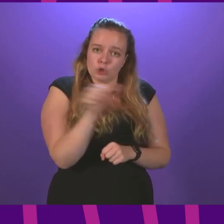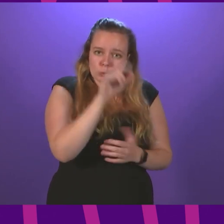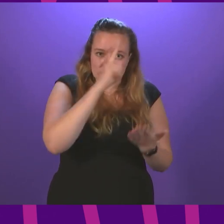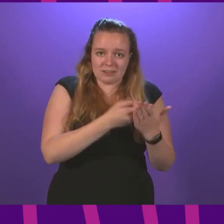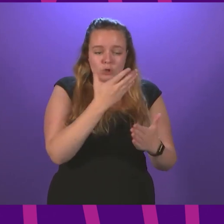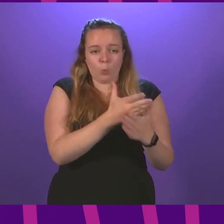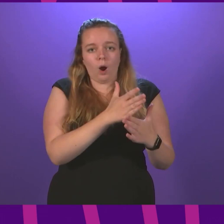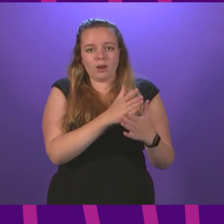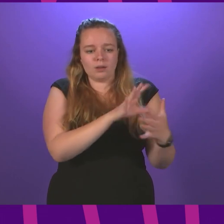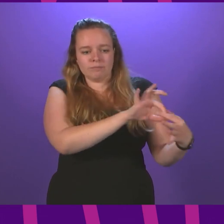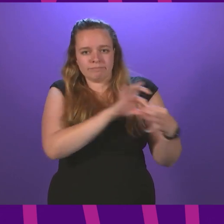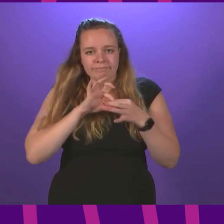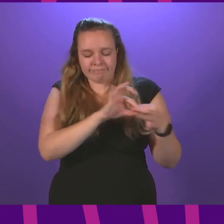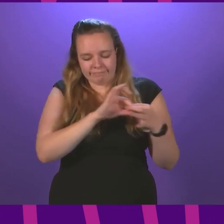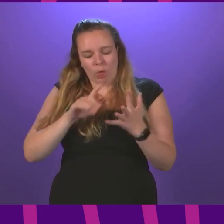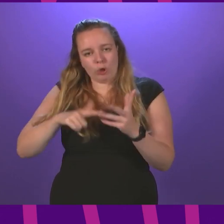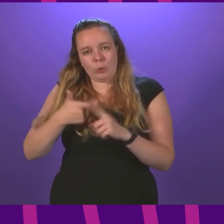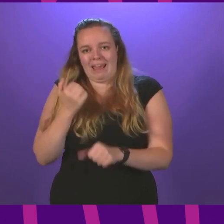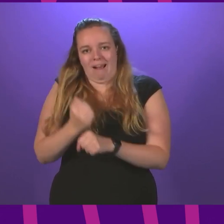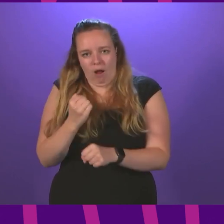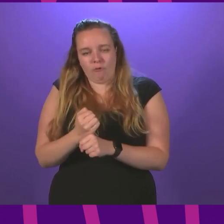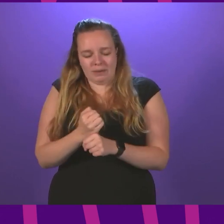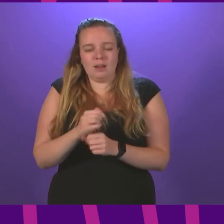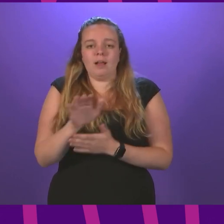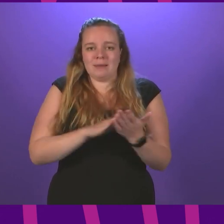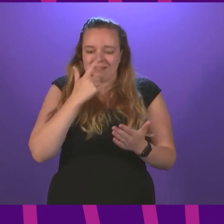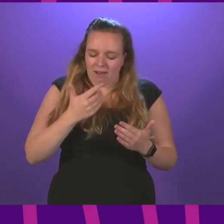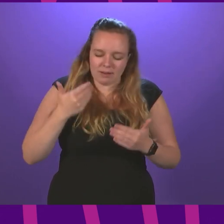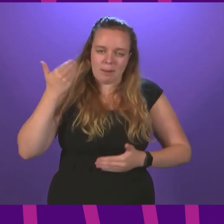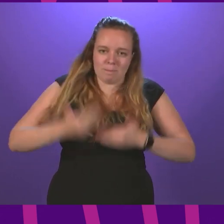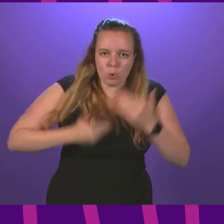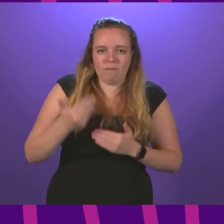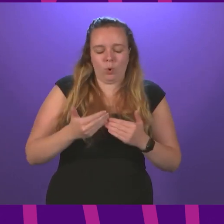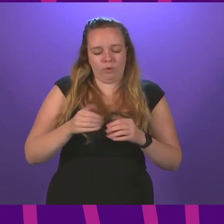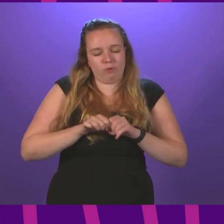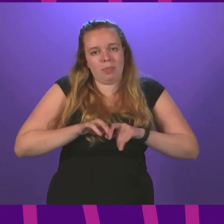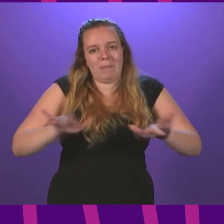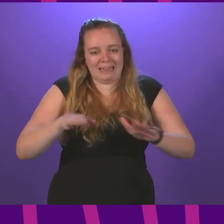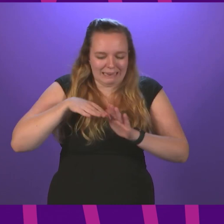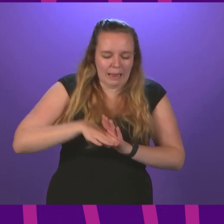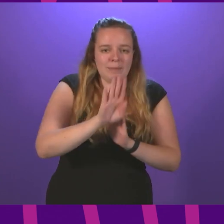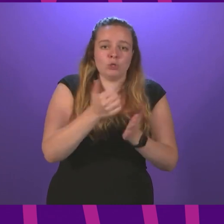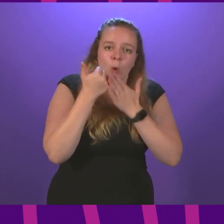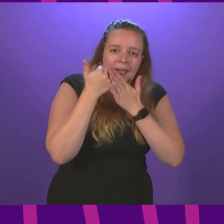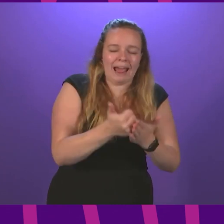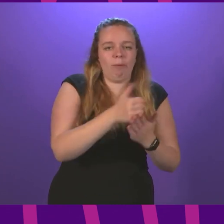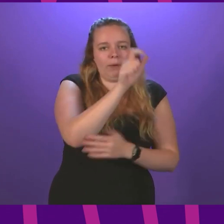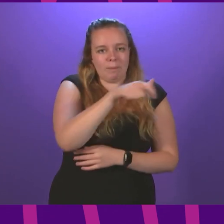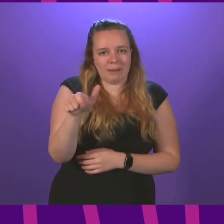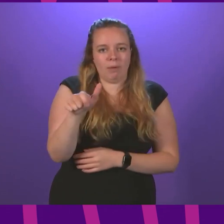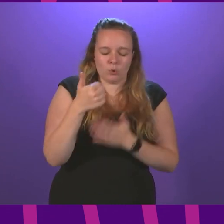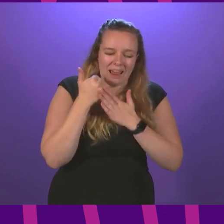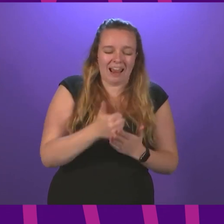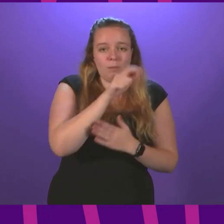work constructively with the UK government to move on from the pandemic, to help people, to help people